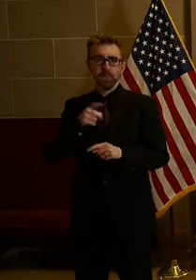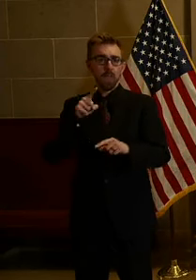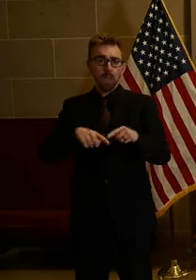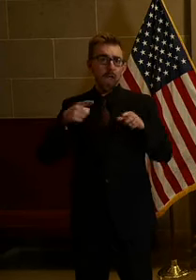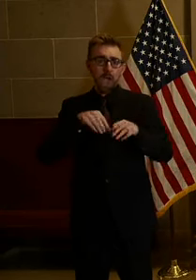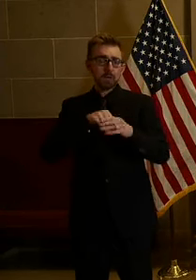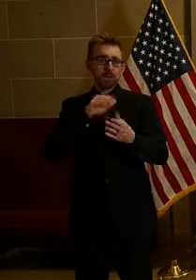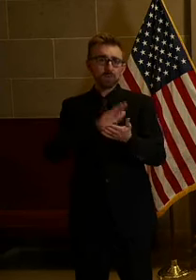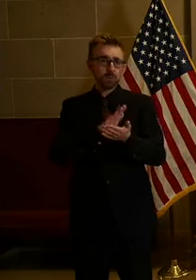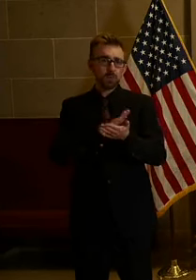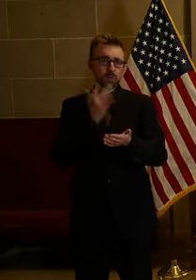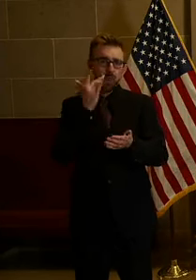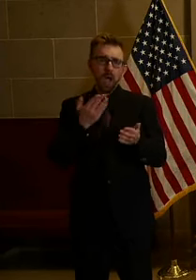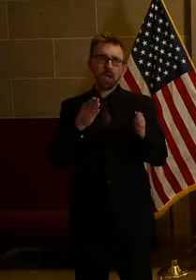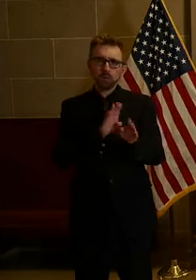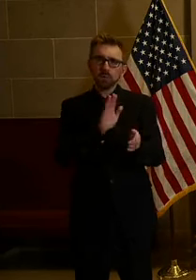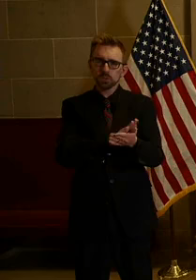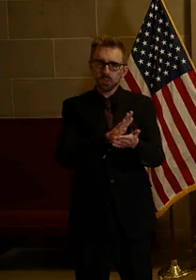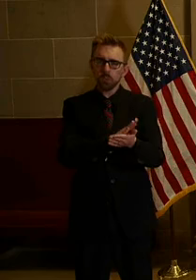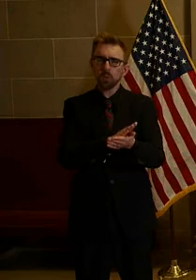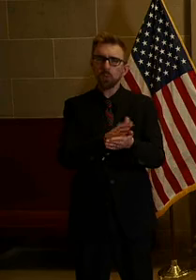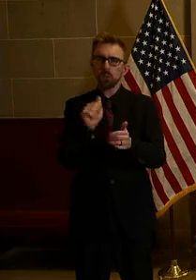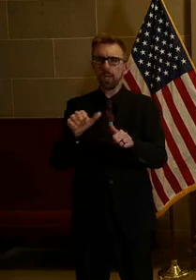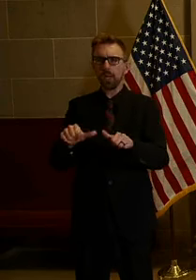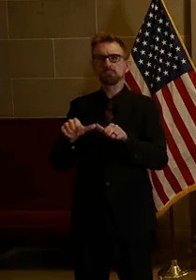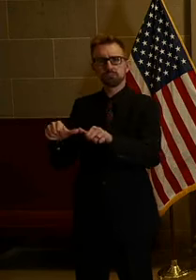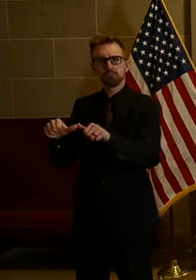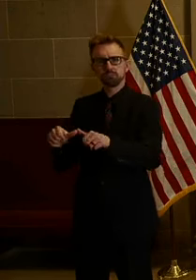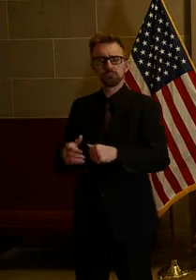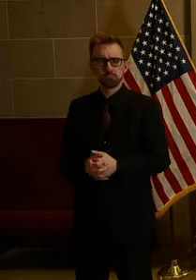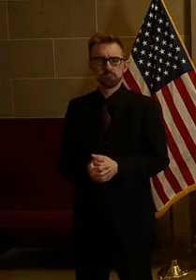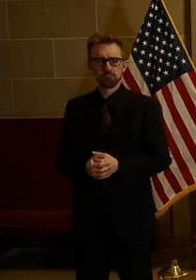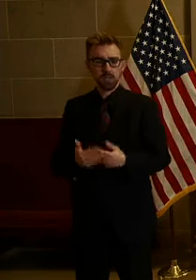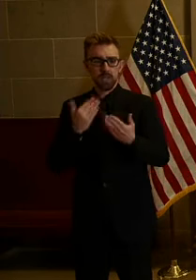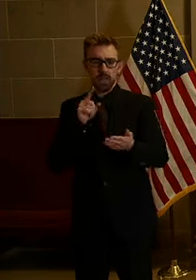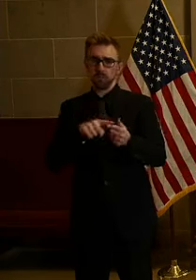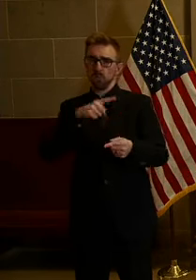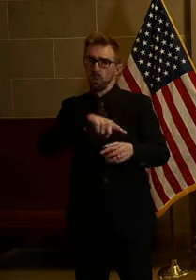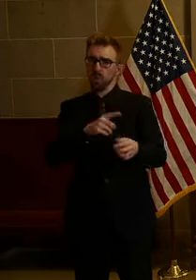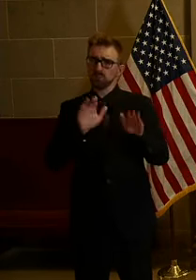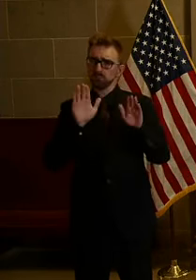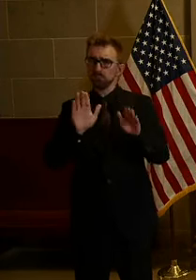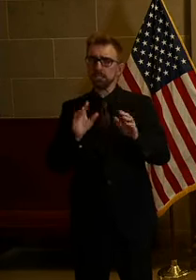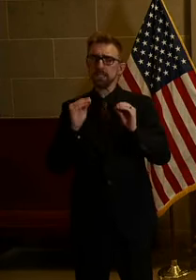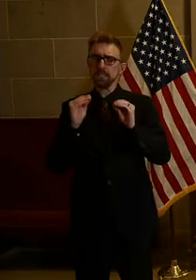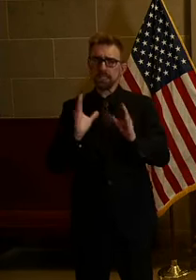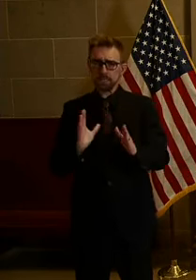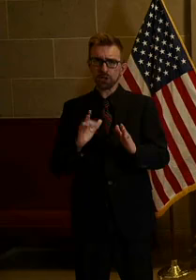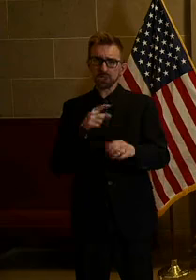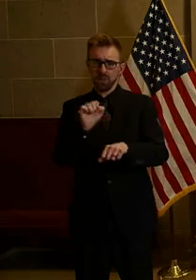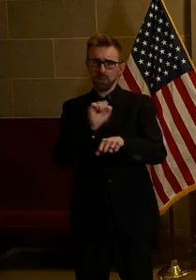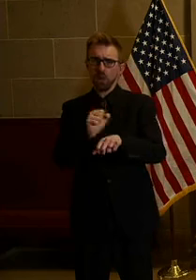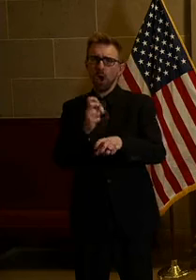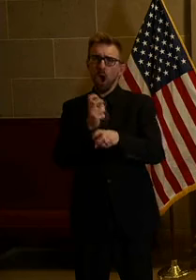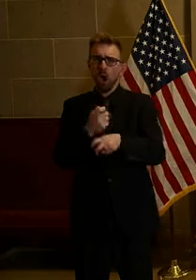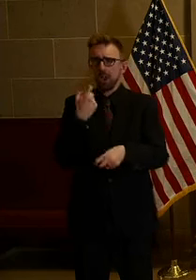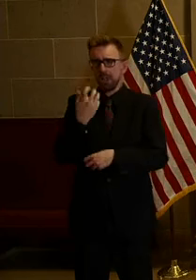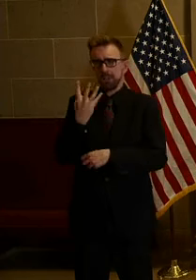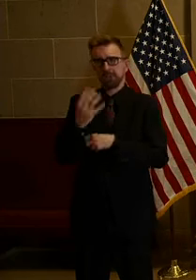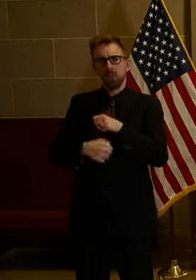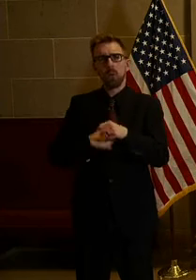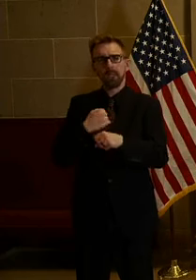schools because of closure. Great teachers matter, and these future educators have worked hard over the last four years